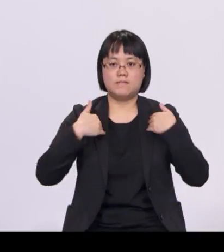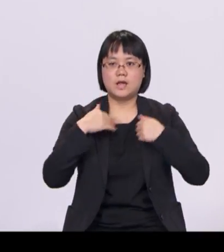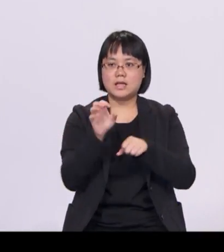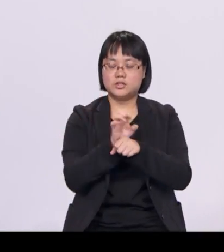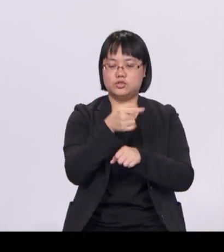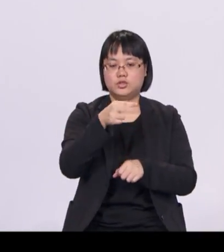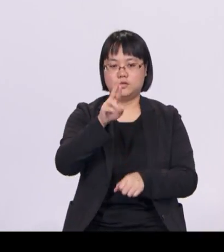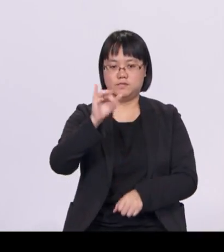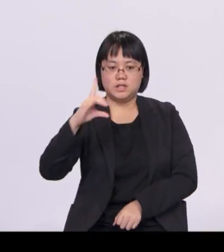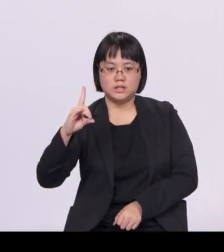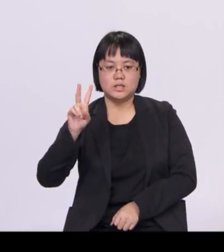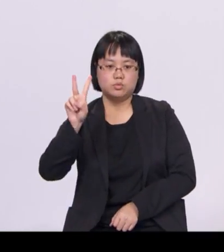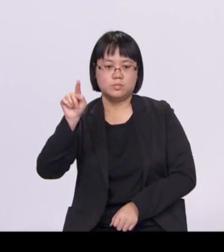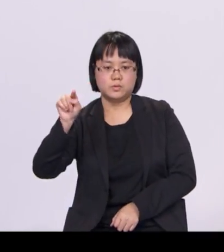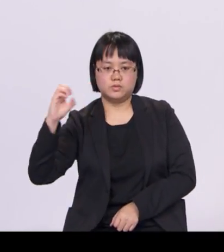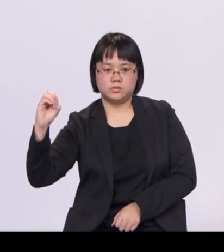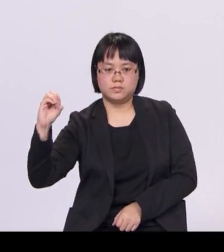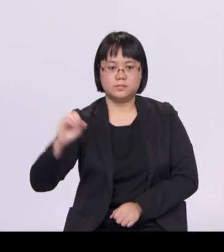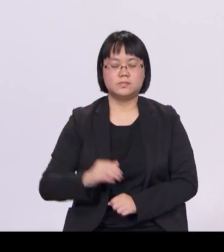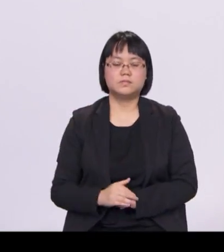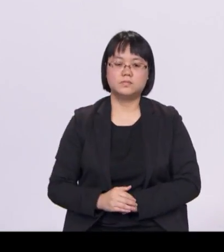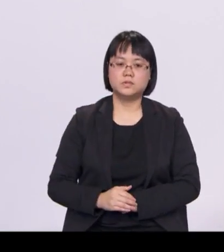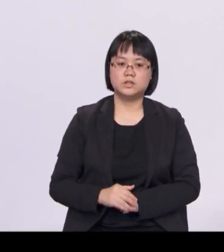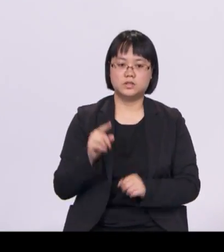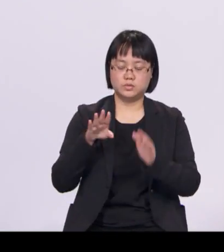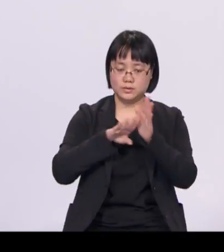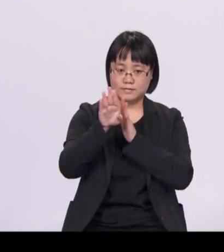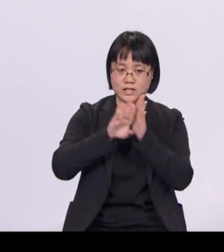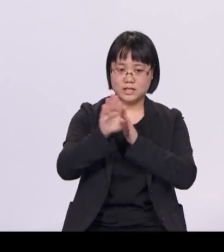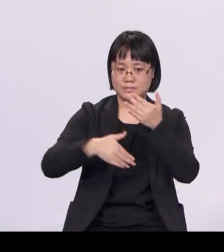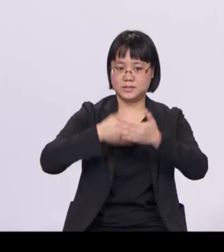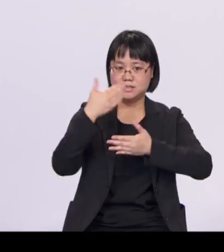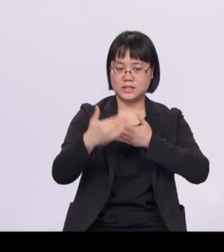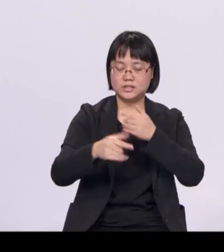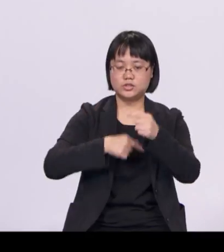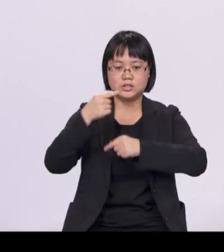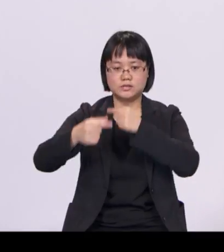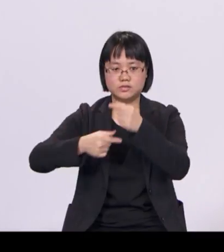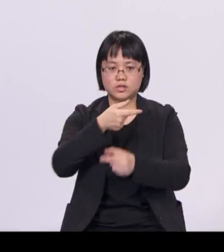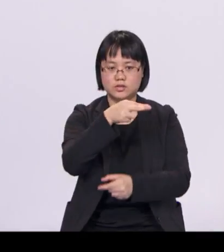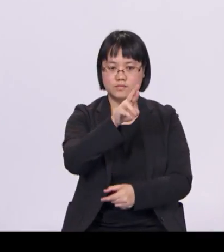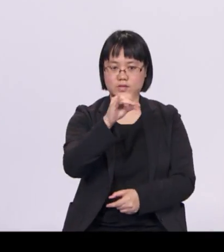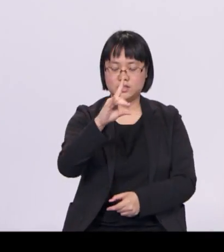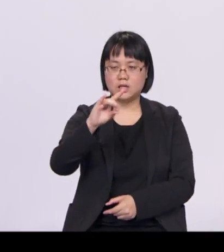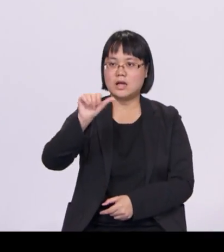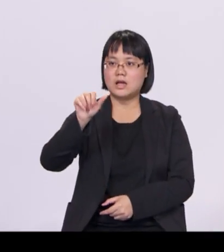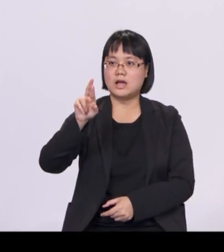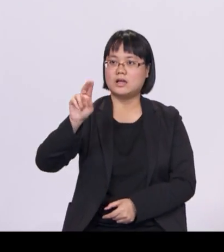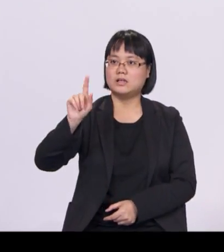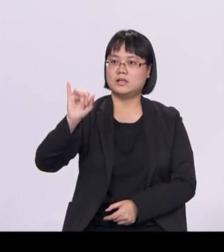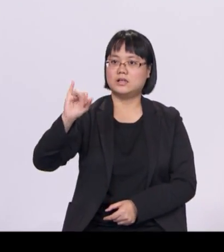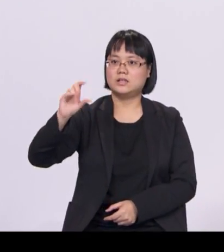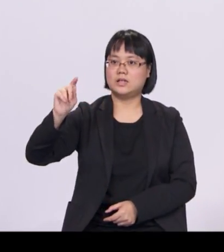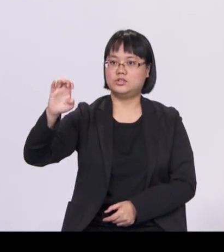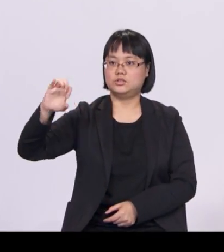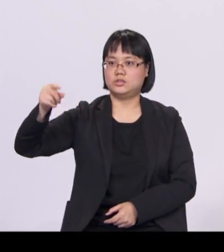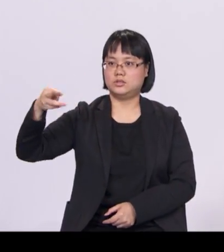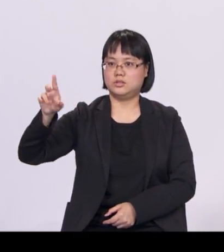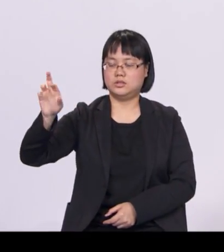.0 to develop next-generation grid architectures that can respond quickly and reliably to